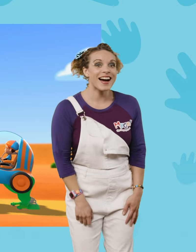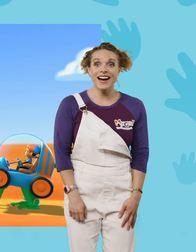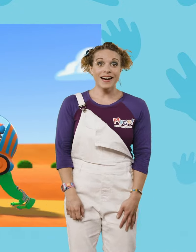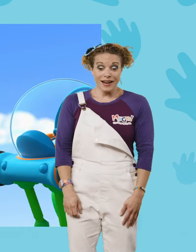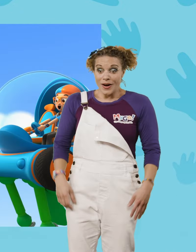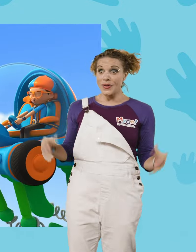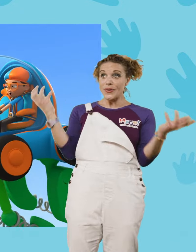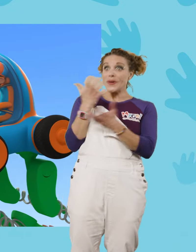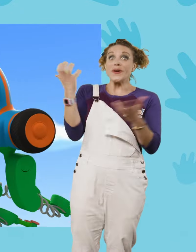Whoa.